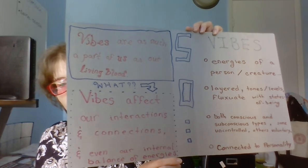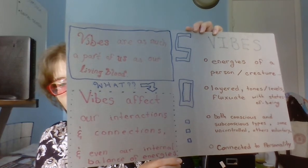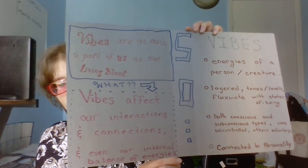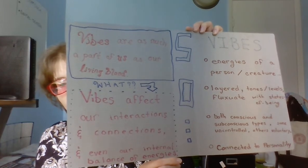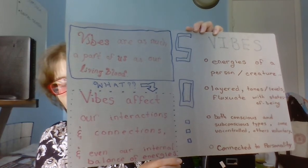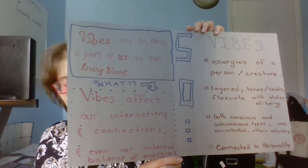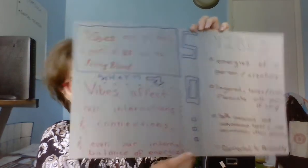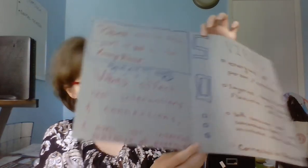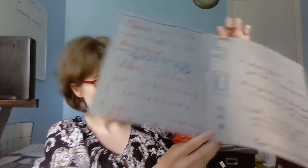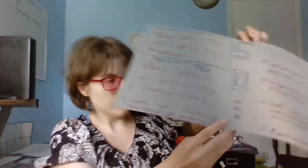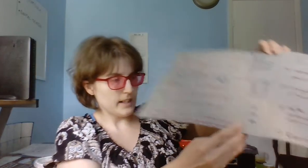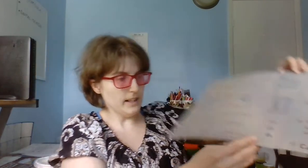Okay.